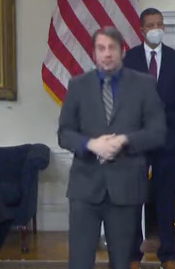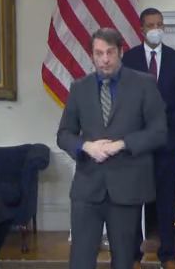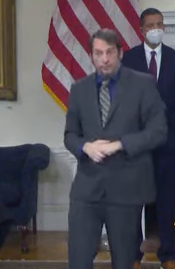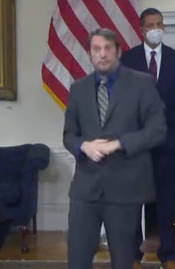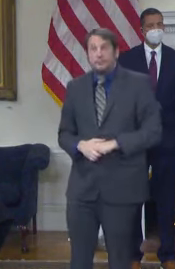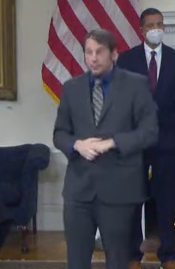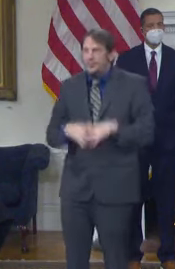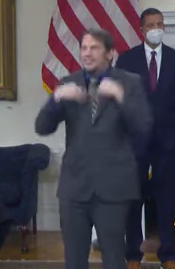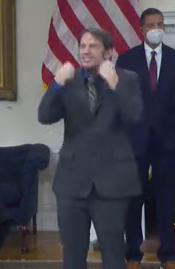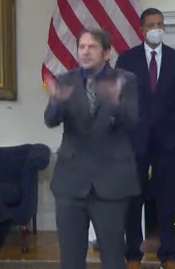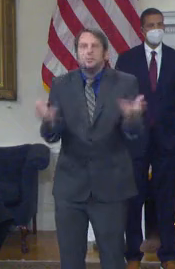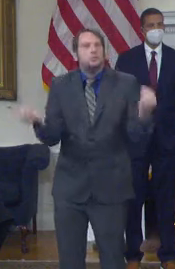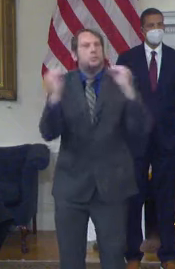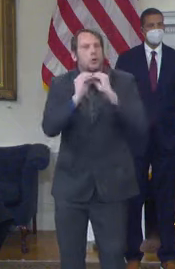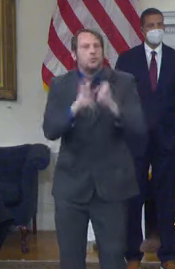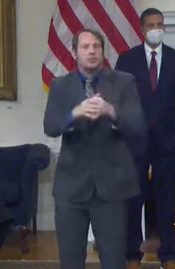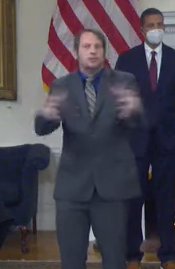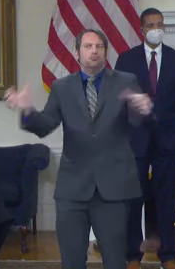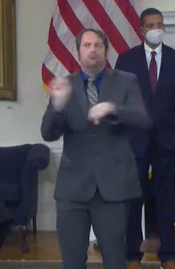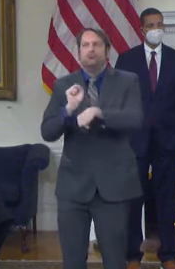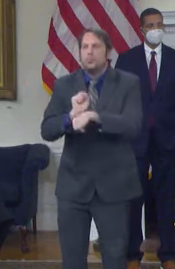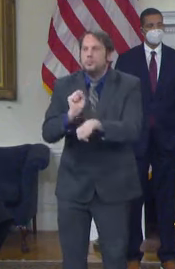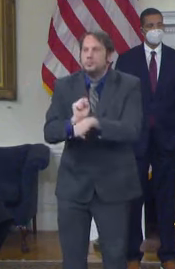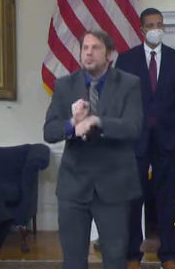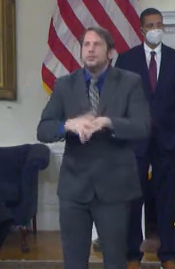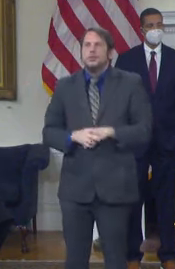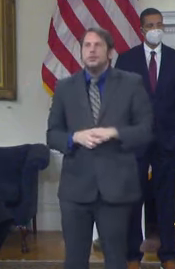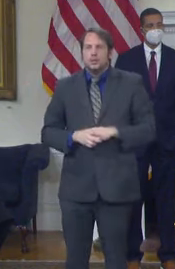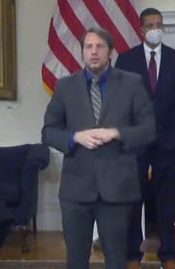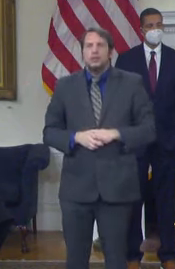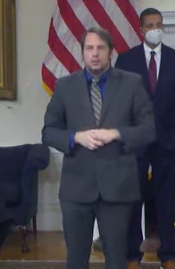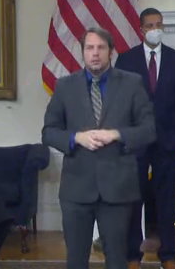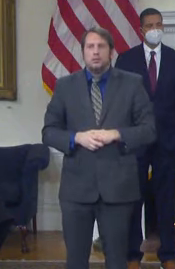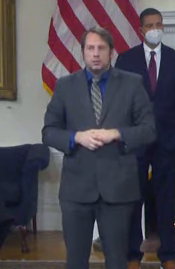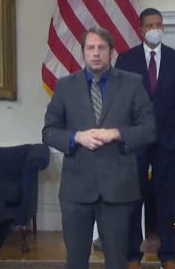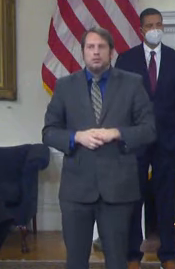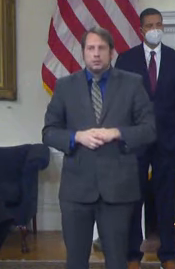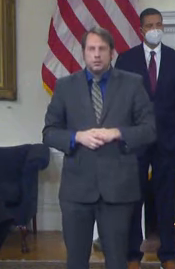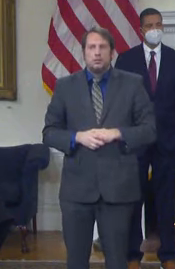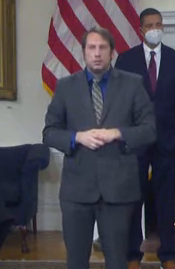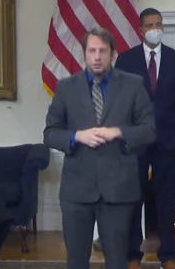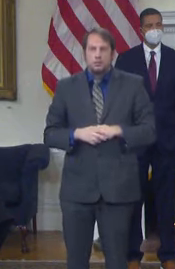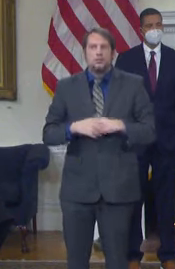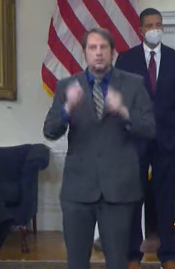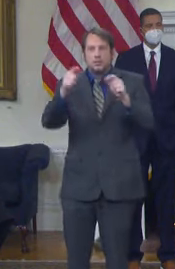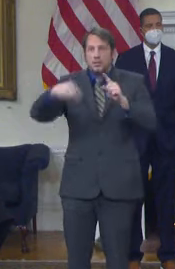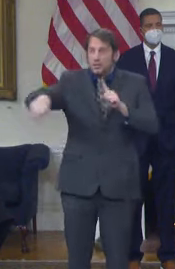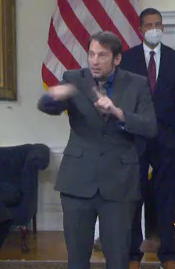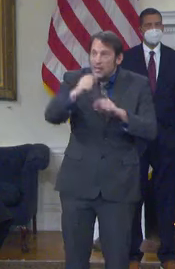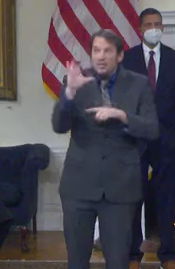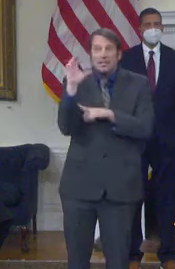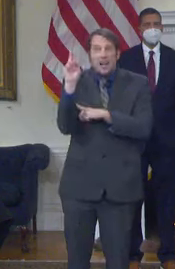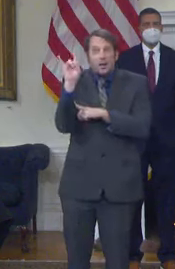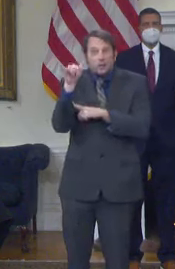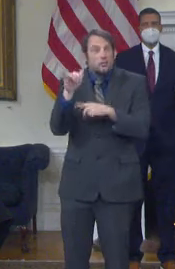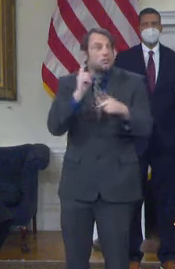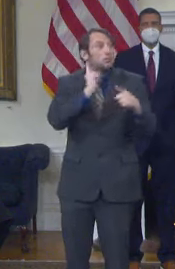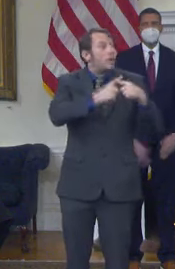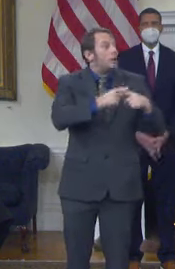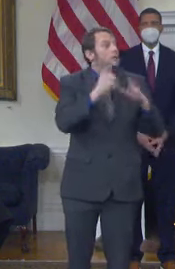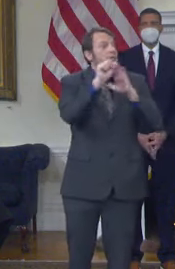continuing to lead the nation in economic recovery so that our state comes back even stronger and better than ever before.